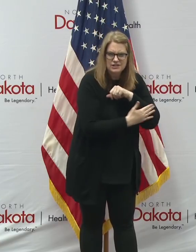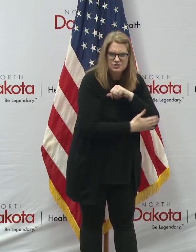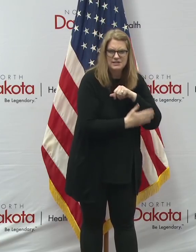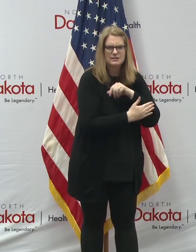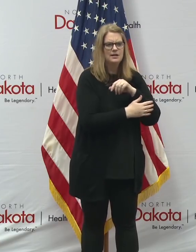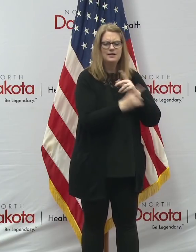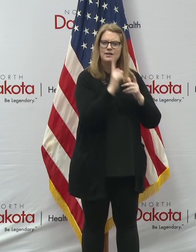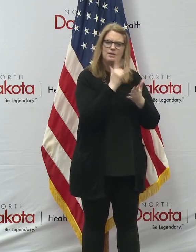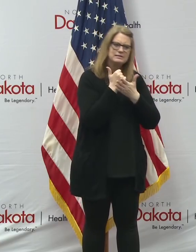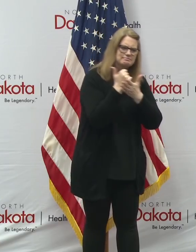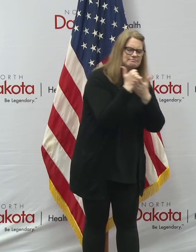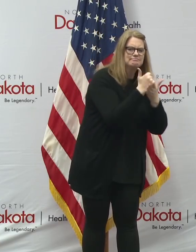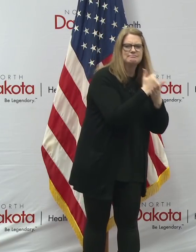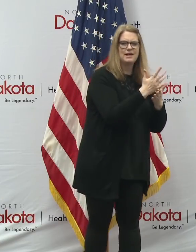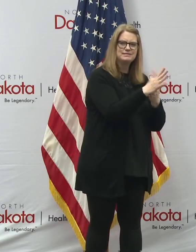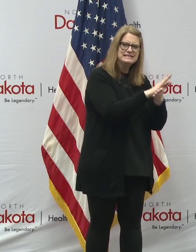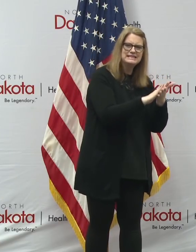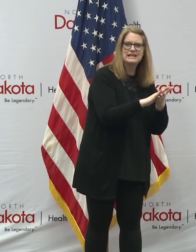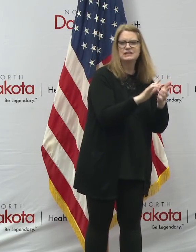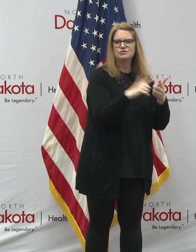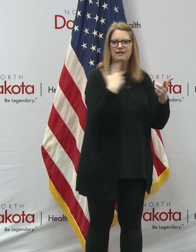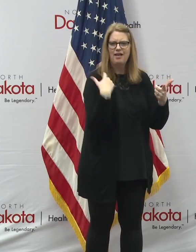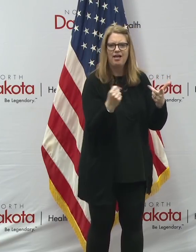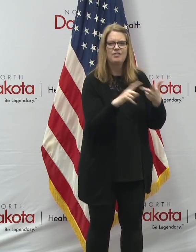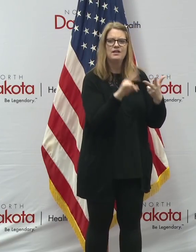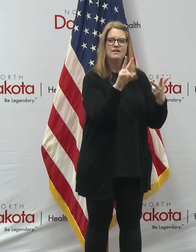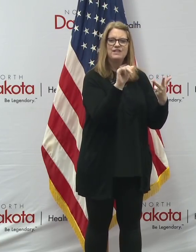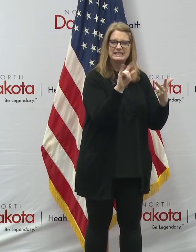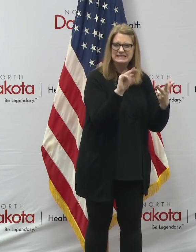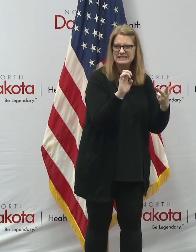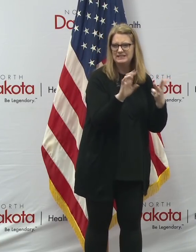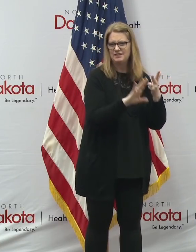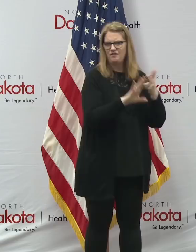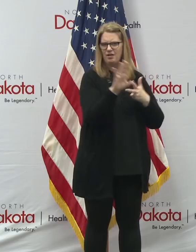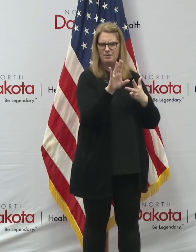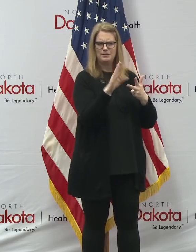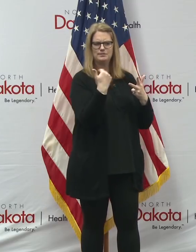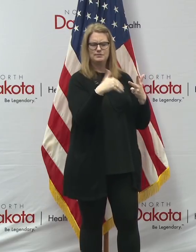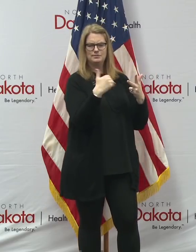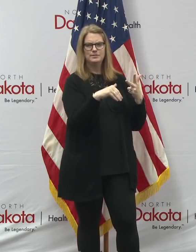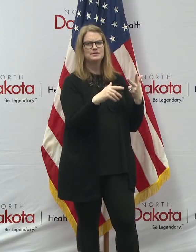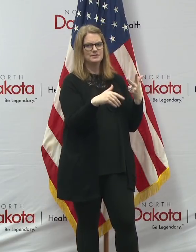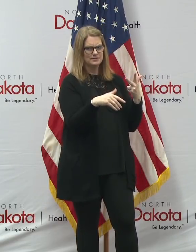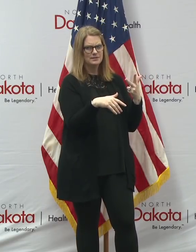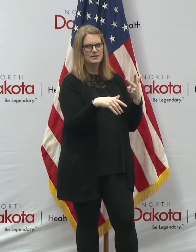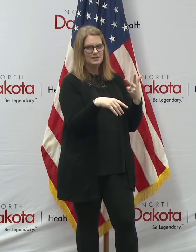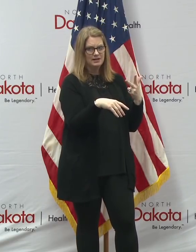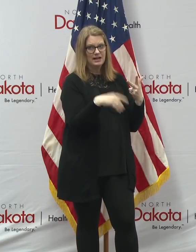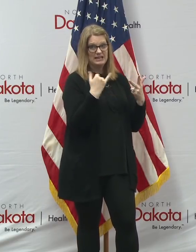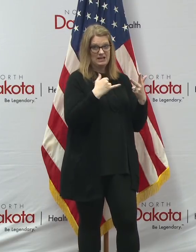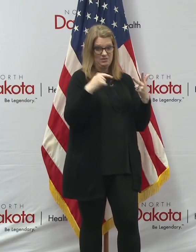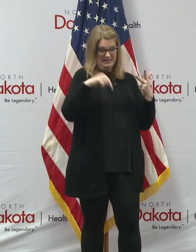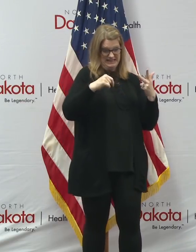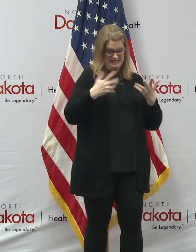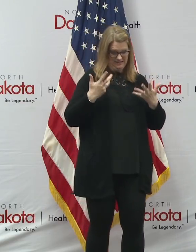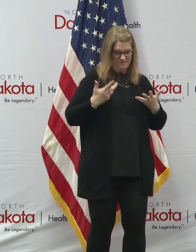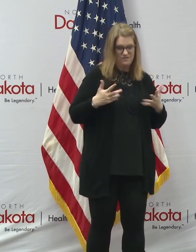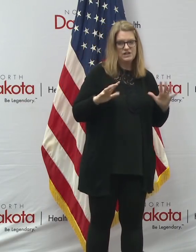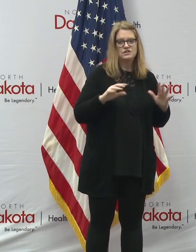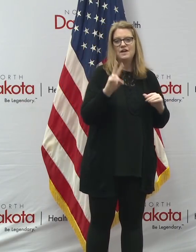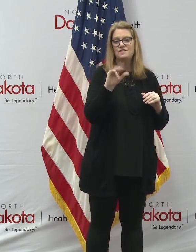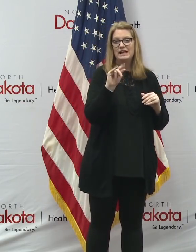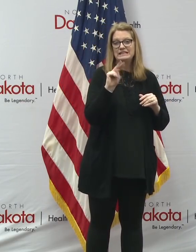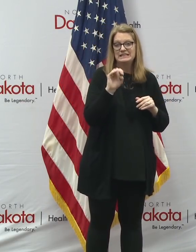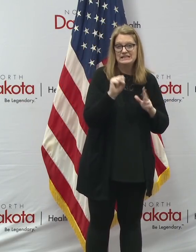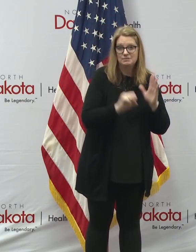sanitation, on health, and on, uh, vaccine development. Uh, and I, and I would guess as we come out the backside of this and vaccines are being